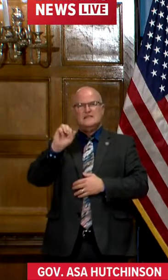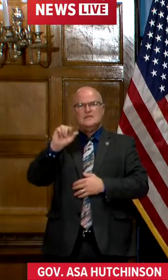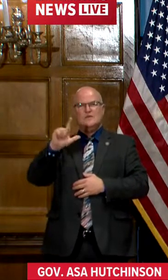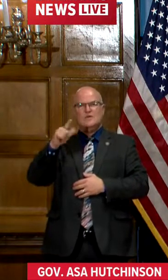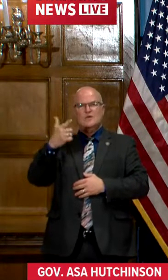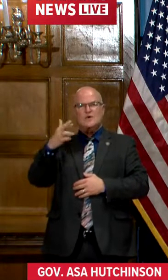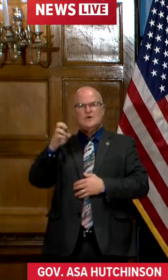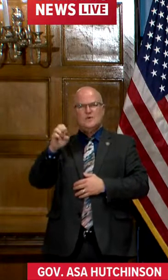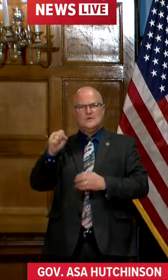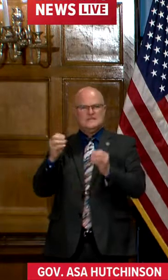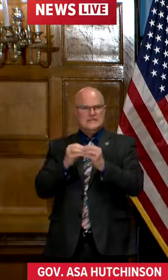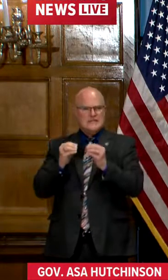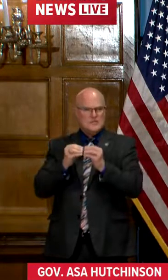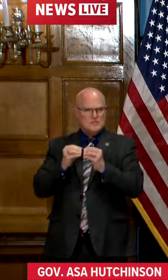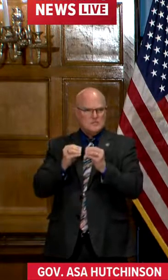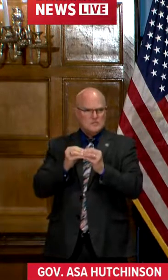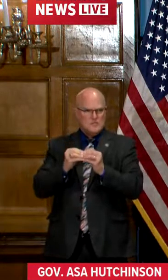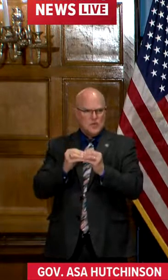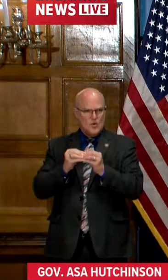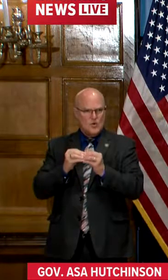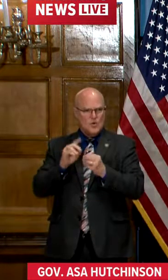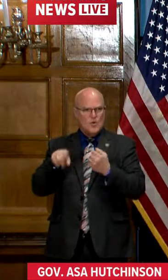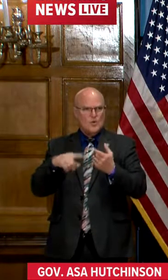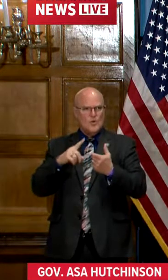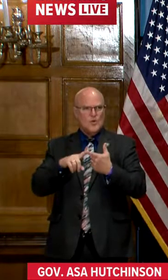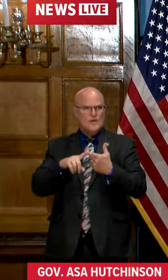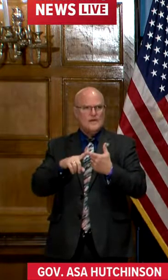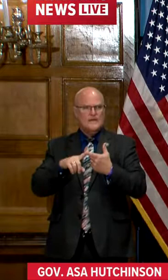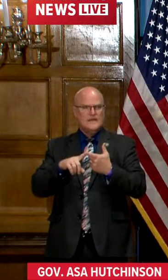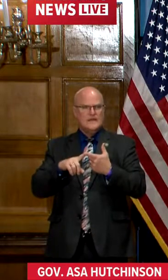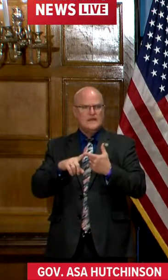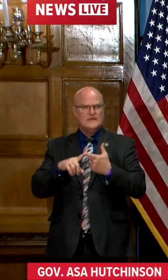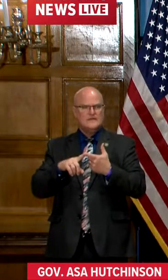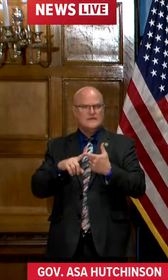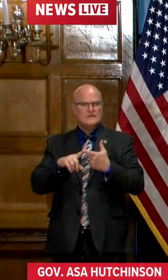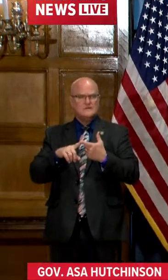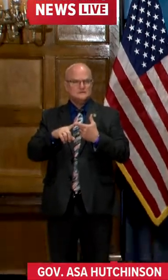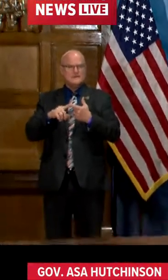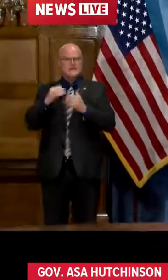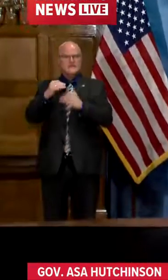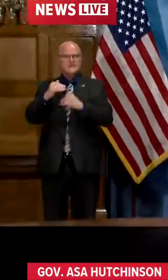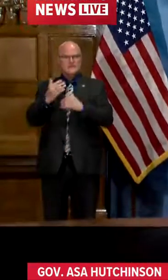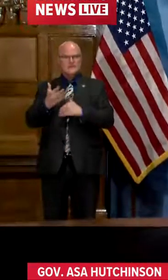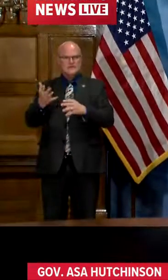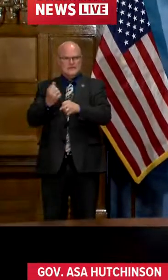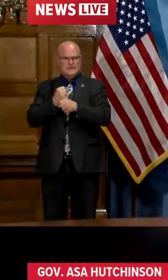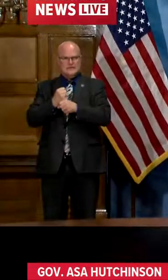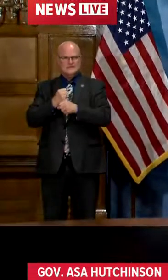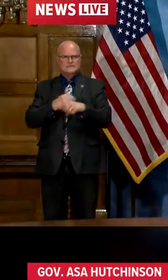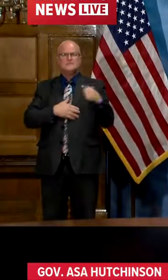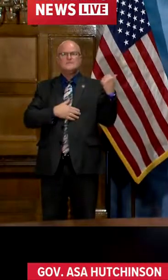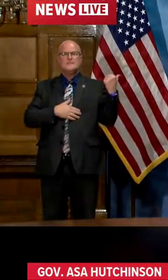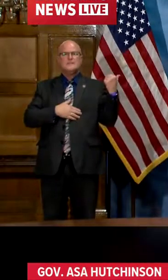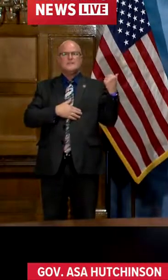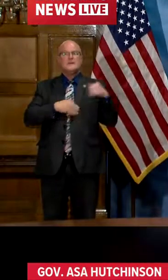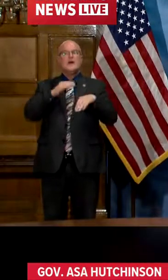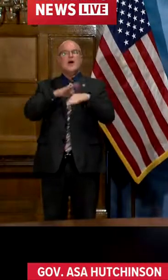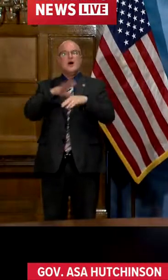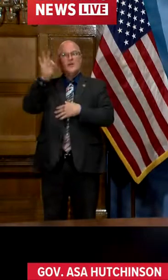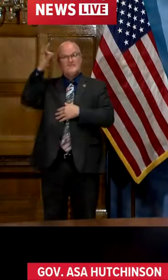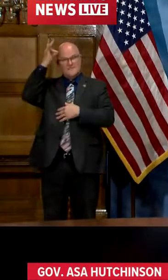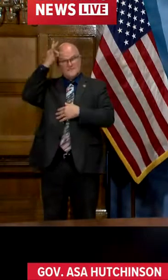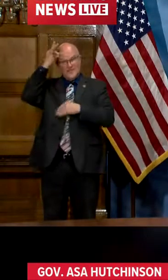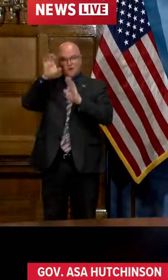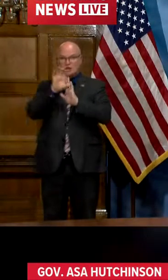when they you know when they have administered so few doses because it's on a federal contract